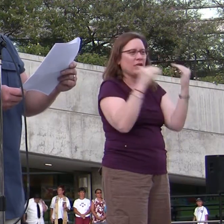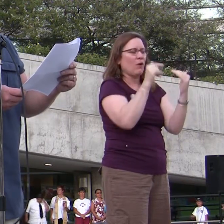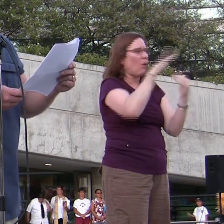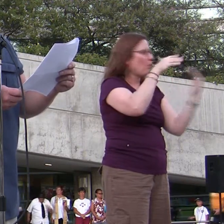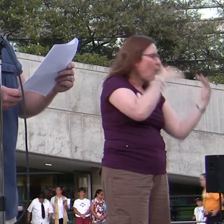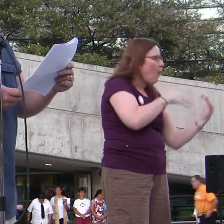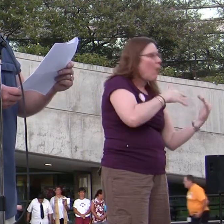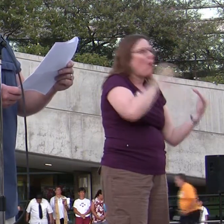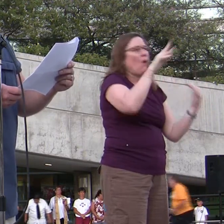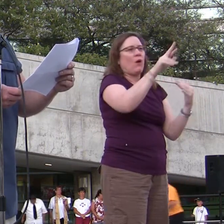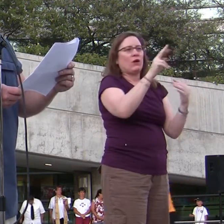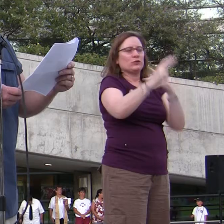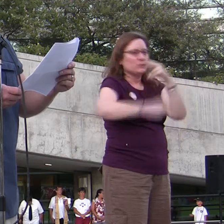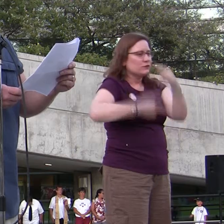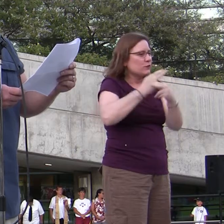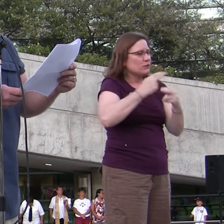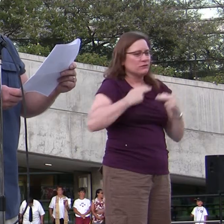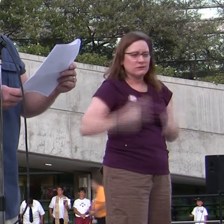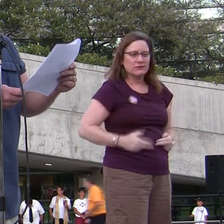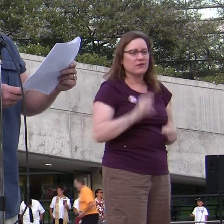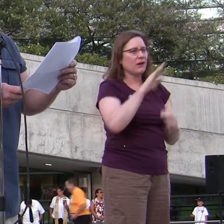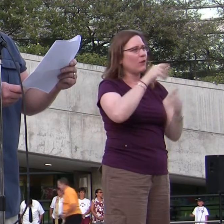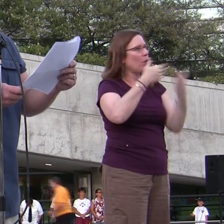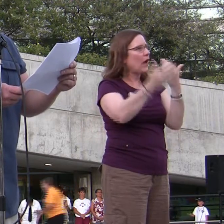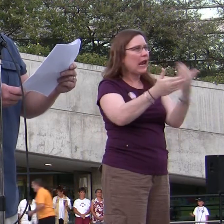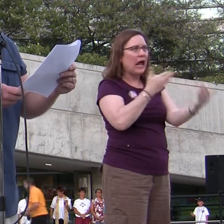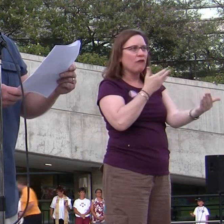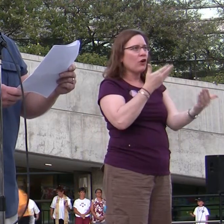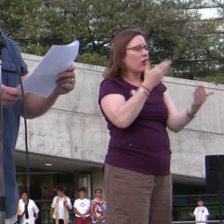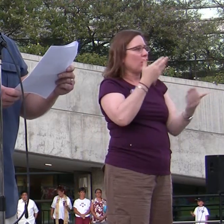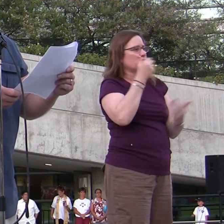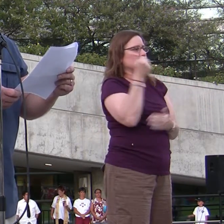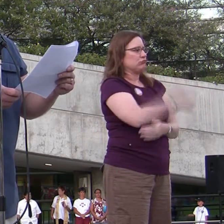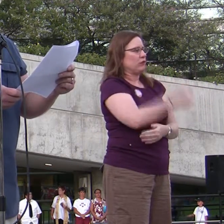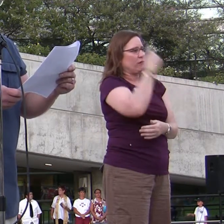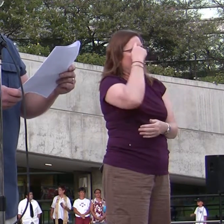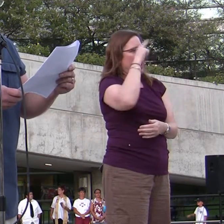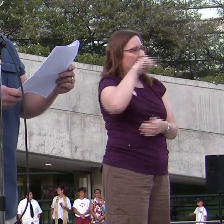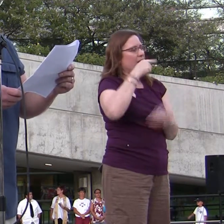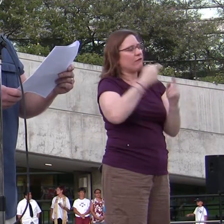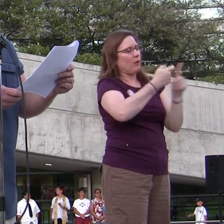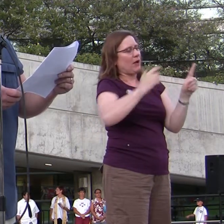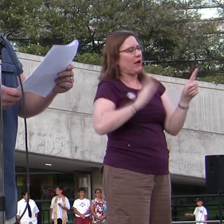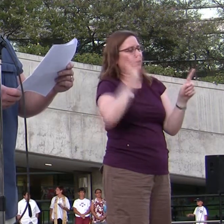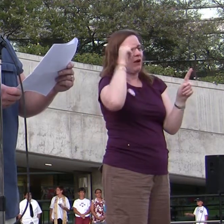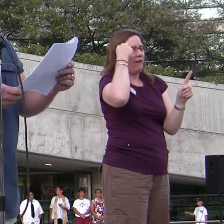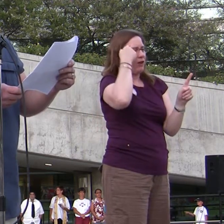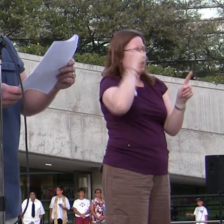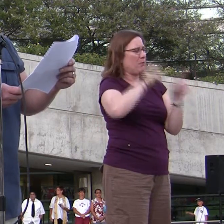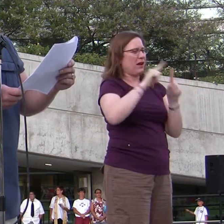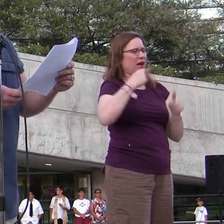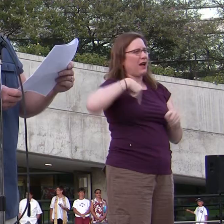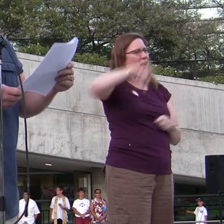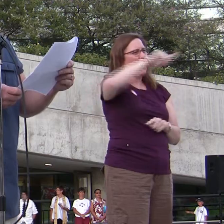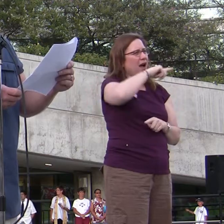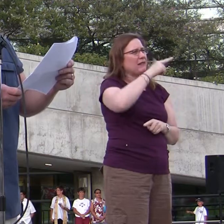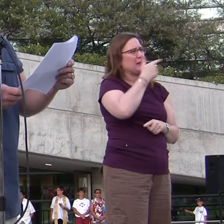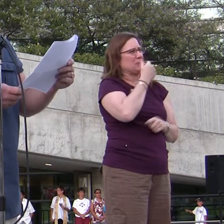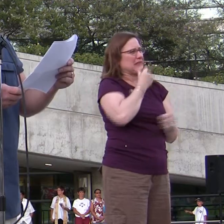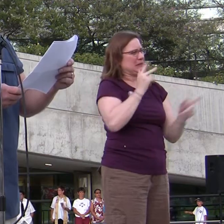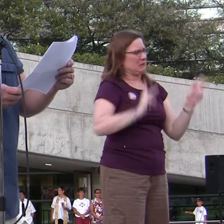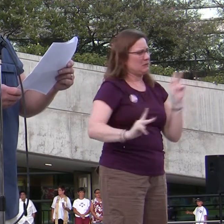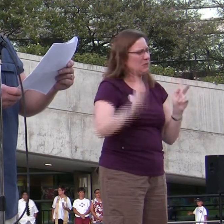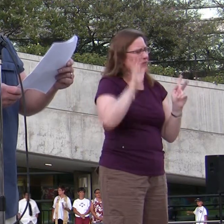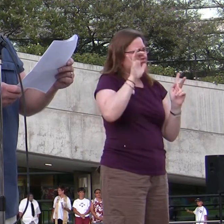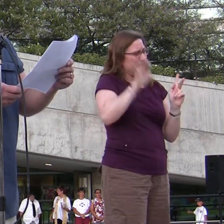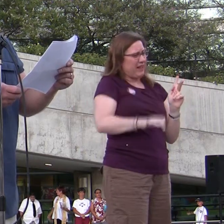number of injustices sanctioned by our government, we've been labeled anti-American. And labeled as such by the very people who claim